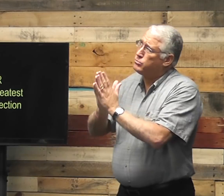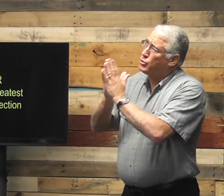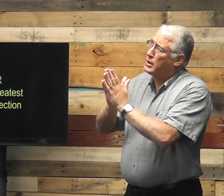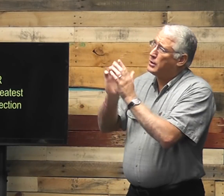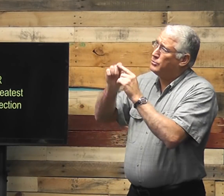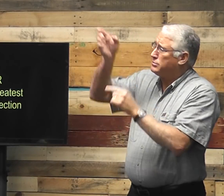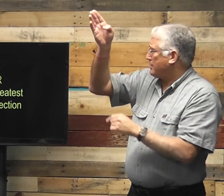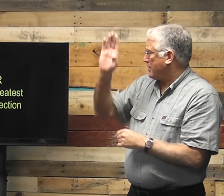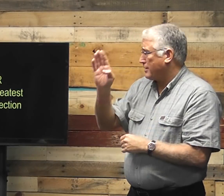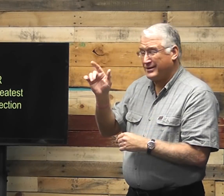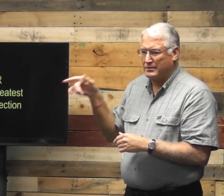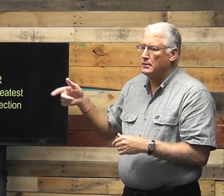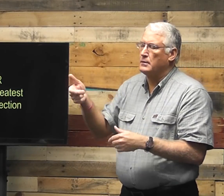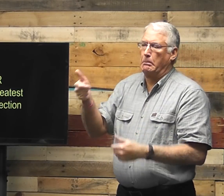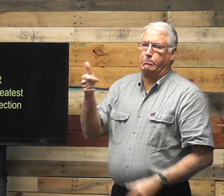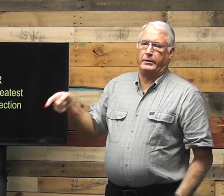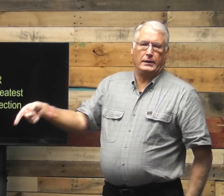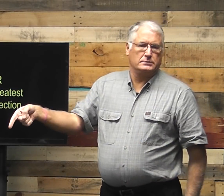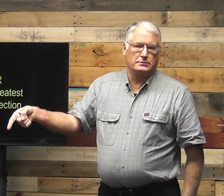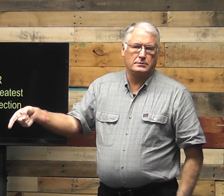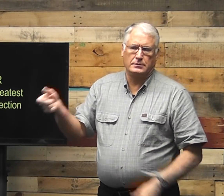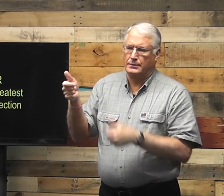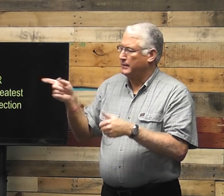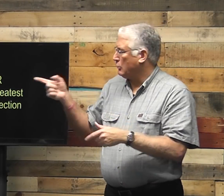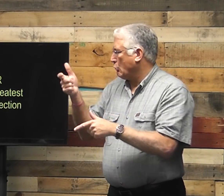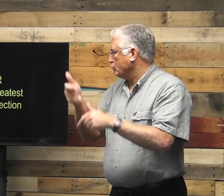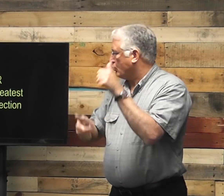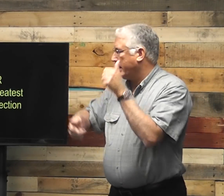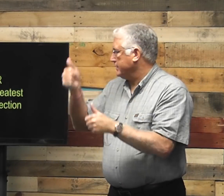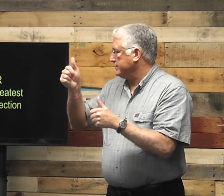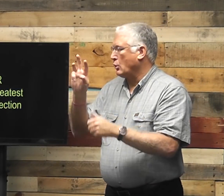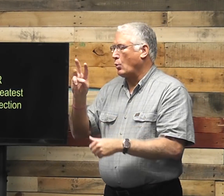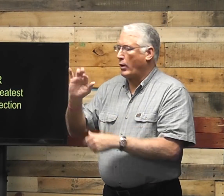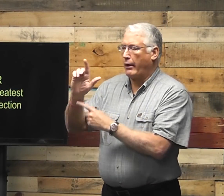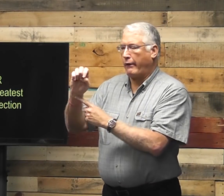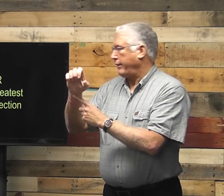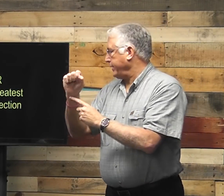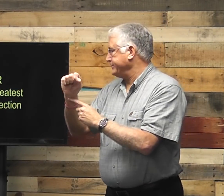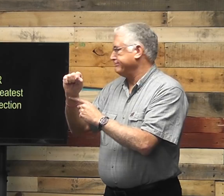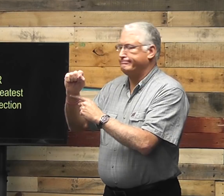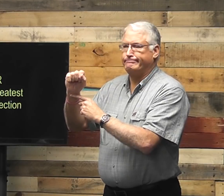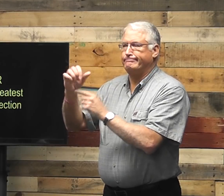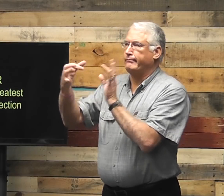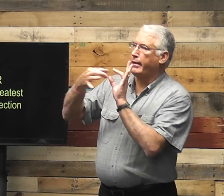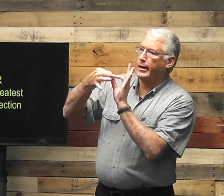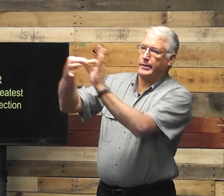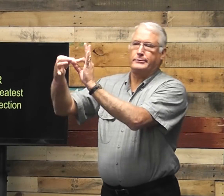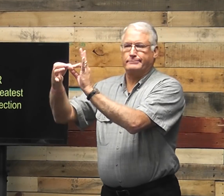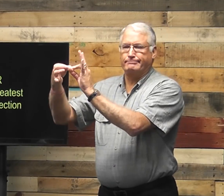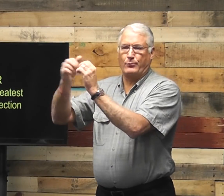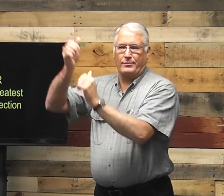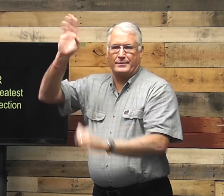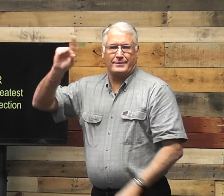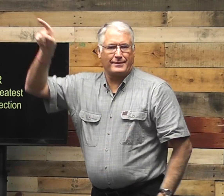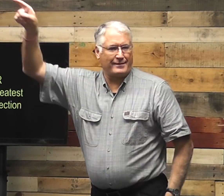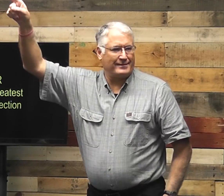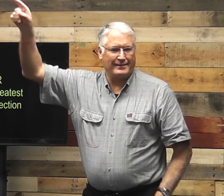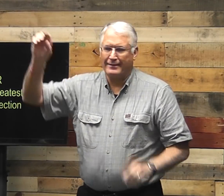line. You can pray to God anytime. That's the best, the greatest wireless connection to God.